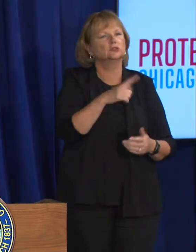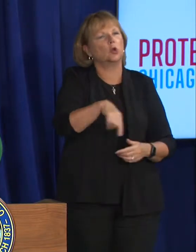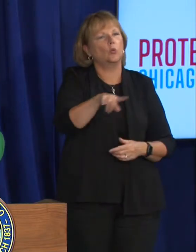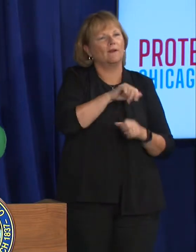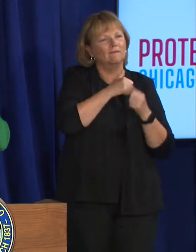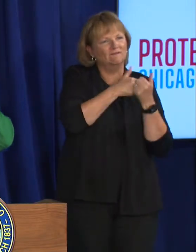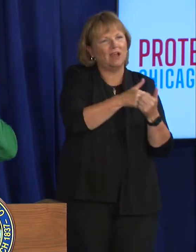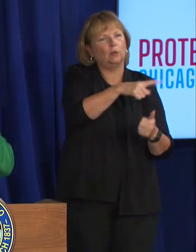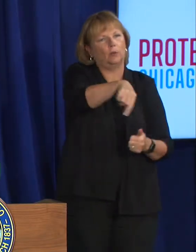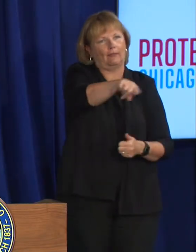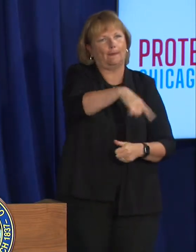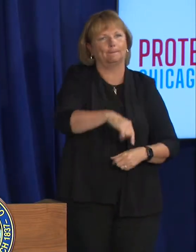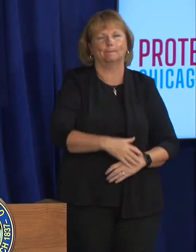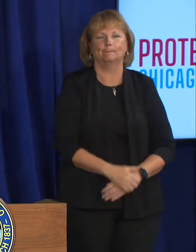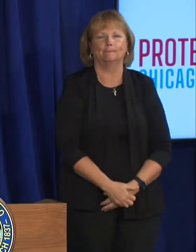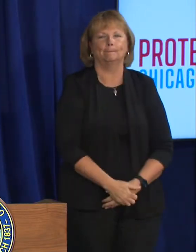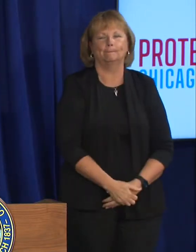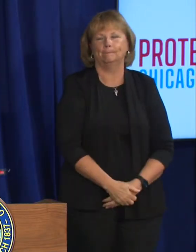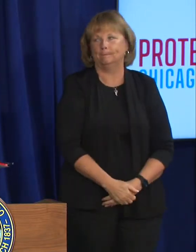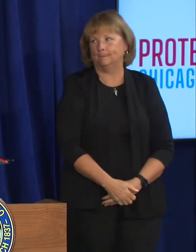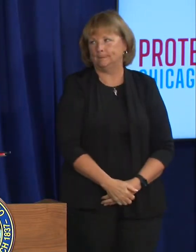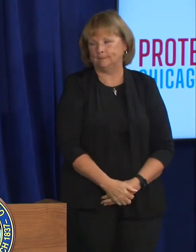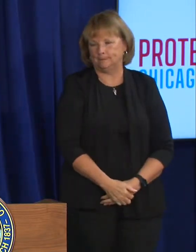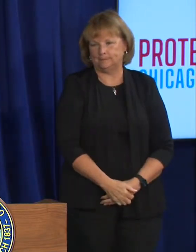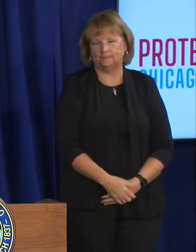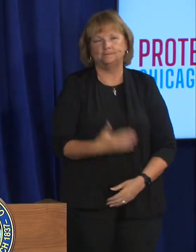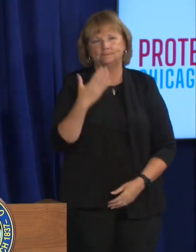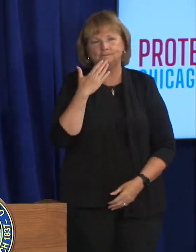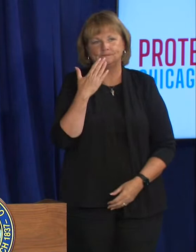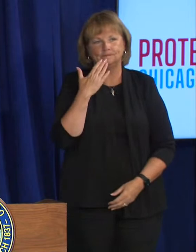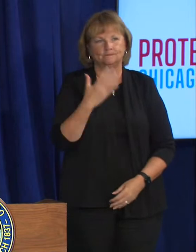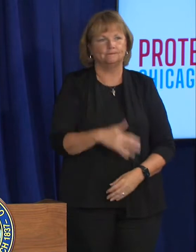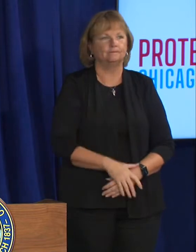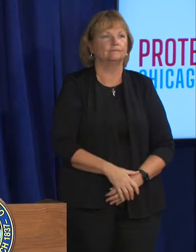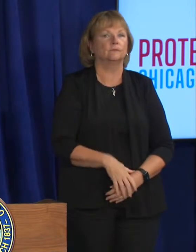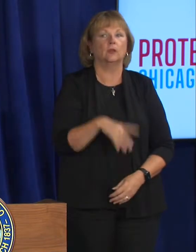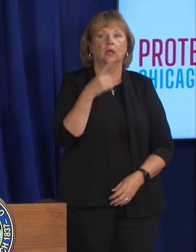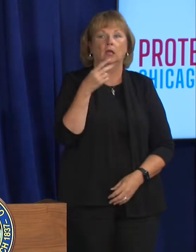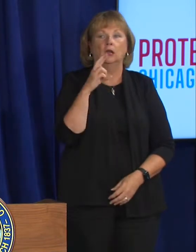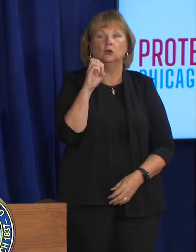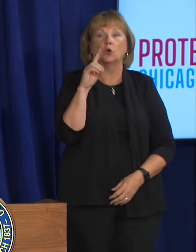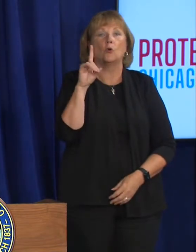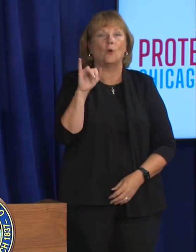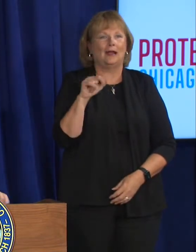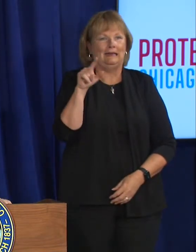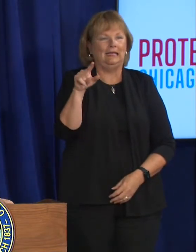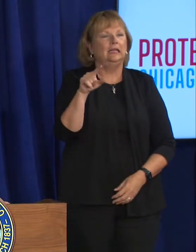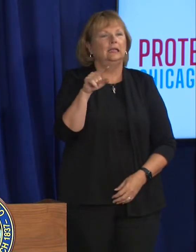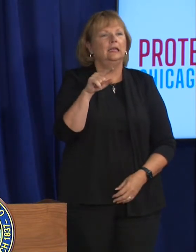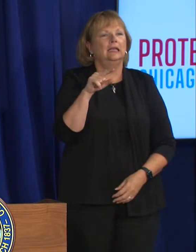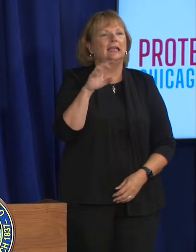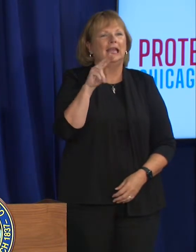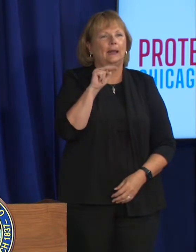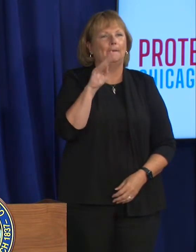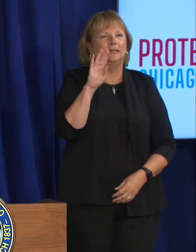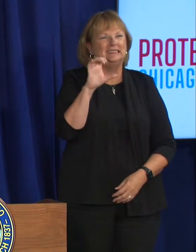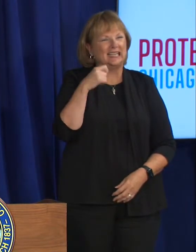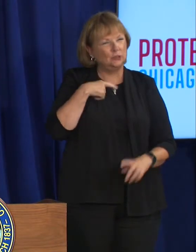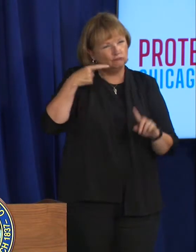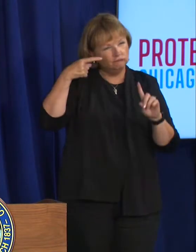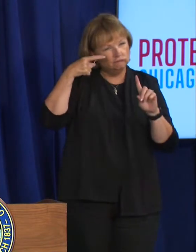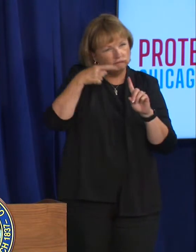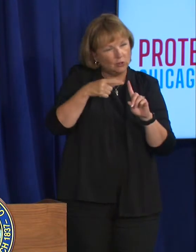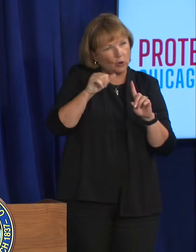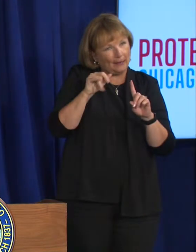this perfect thank you dr arwady um can you drill down a little bit on the geographic